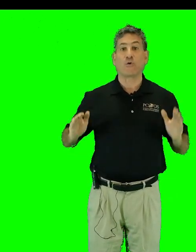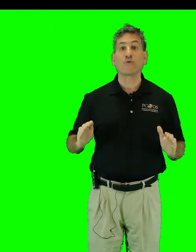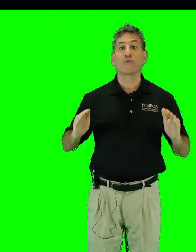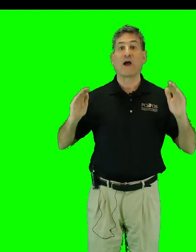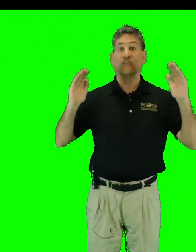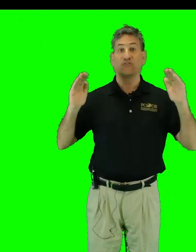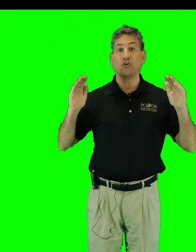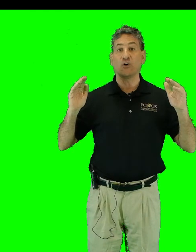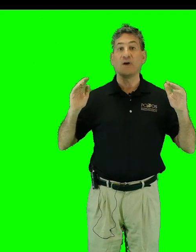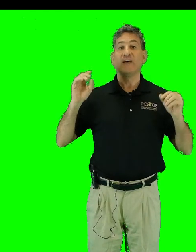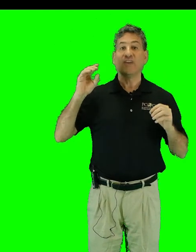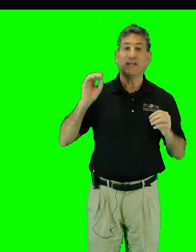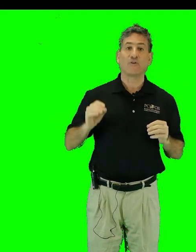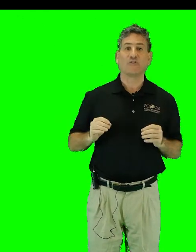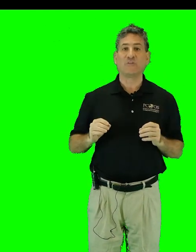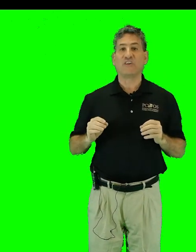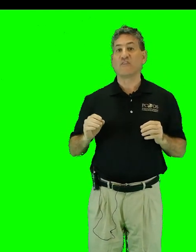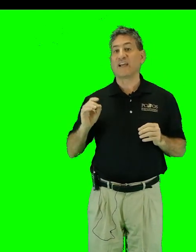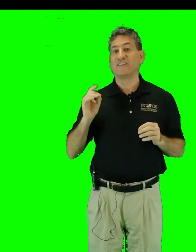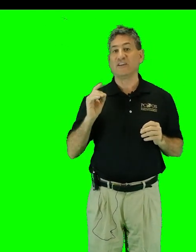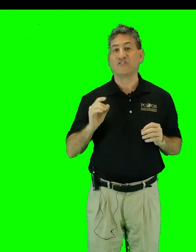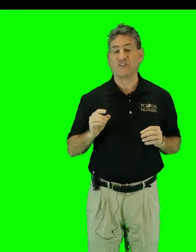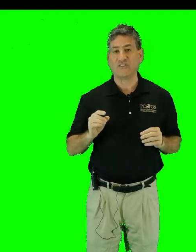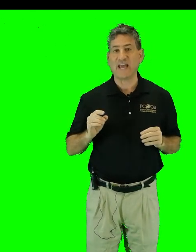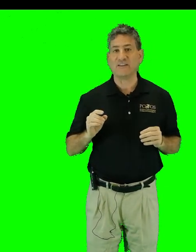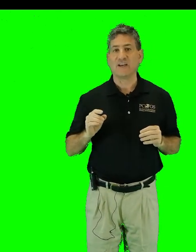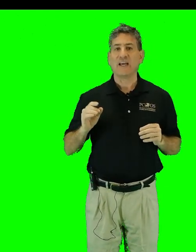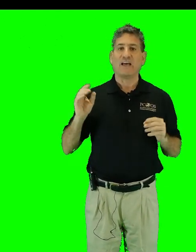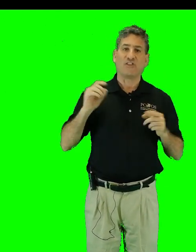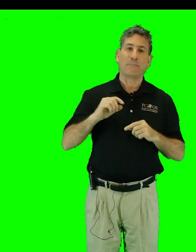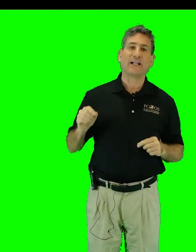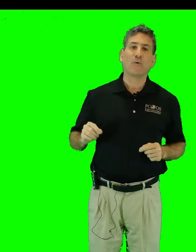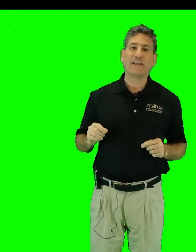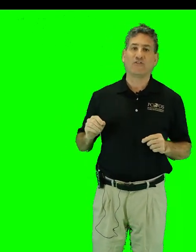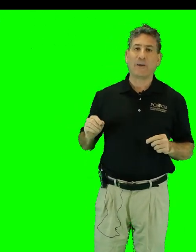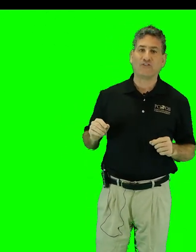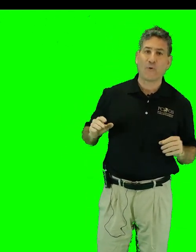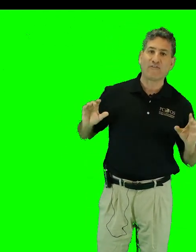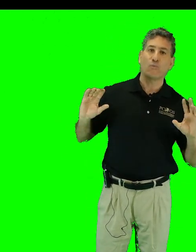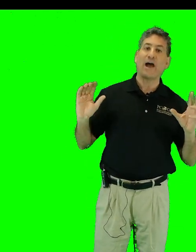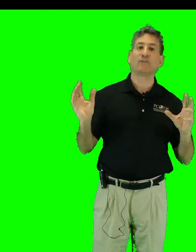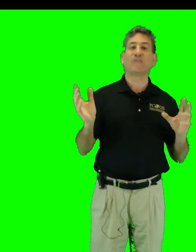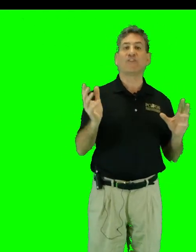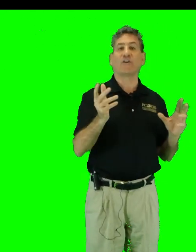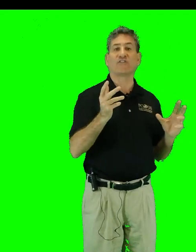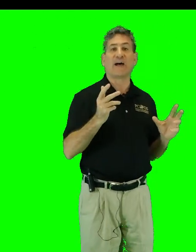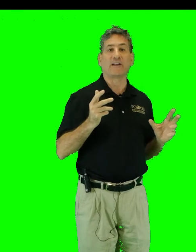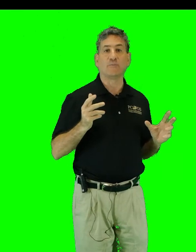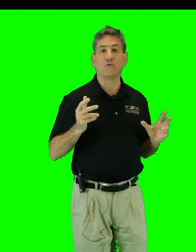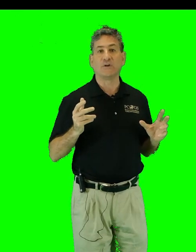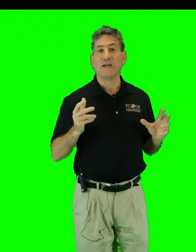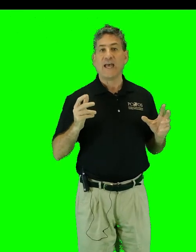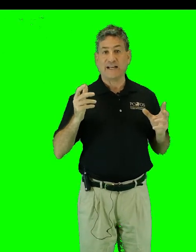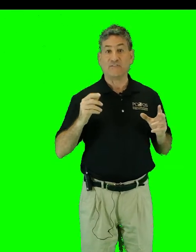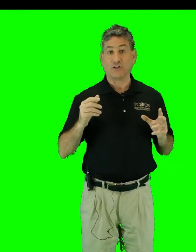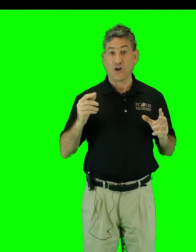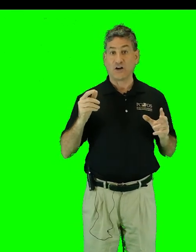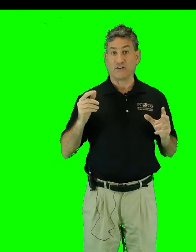Earthrise photo taken Christmas Eve of 1968, as the Apollo 8 spacecraft rounded the dark side of the moon, and even longer,